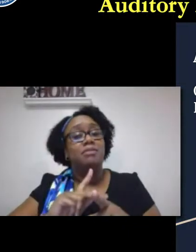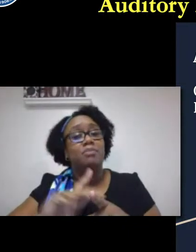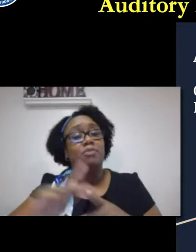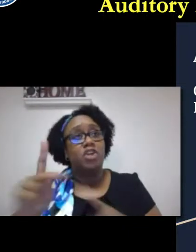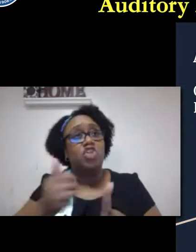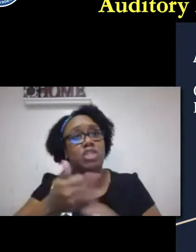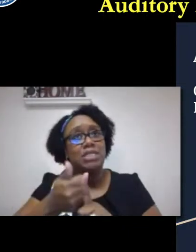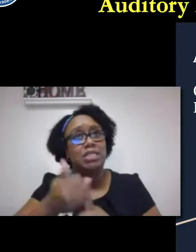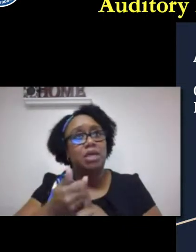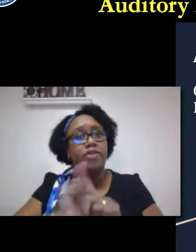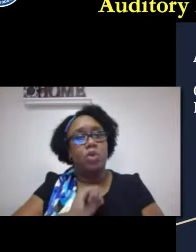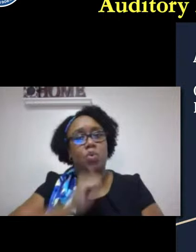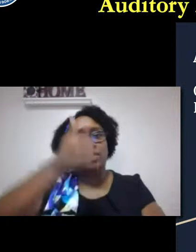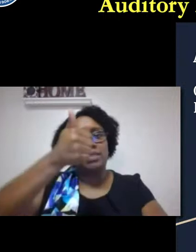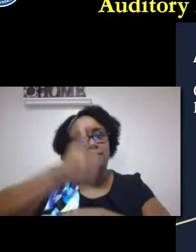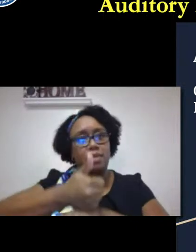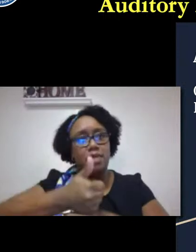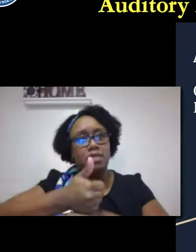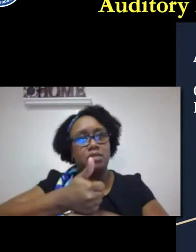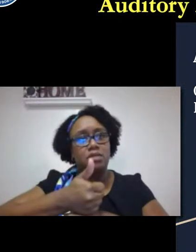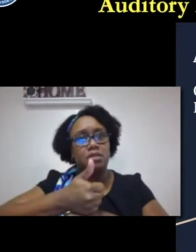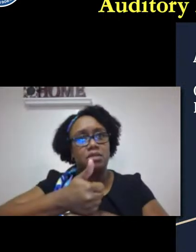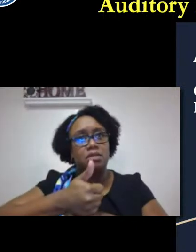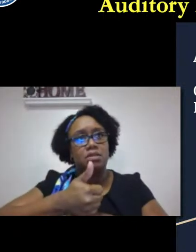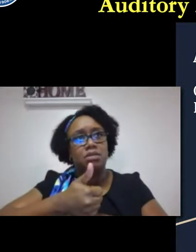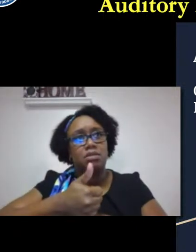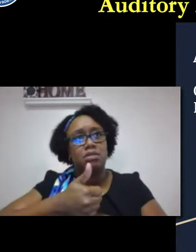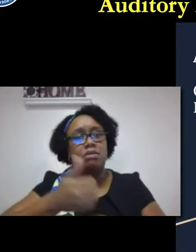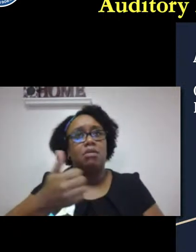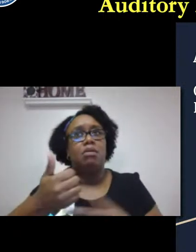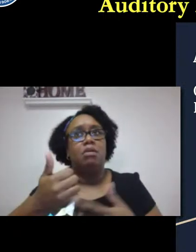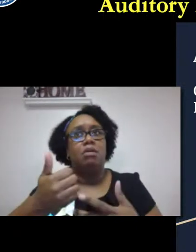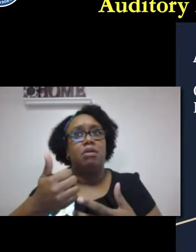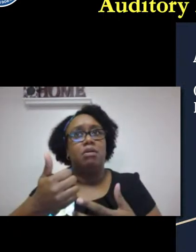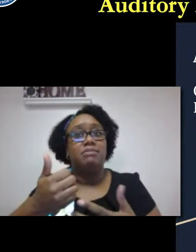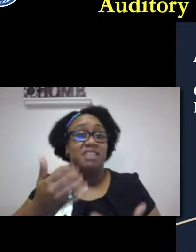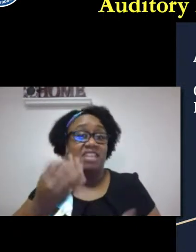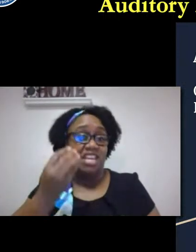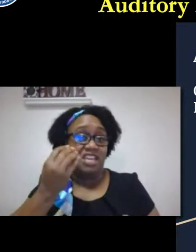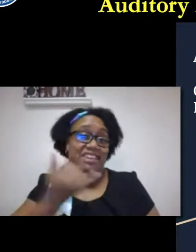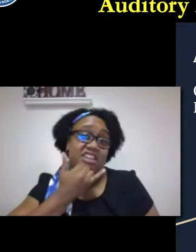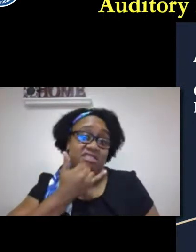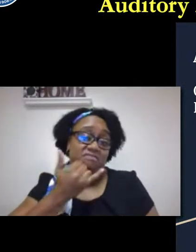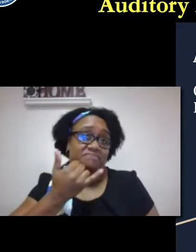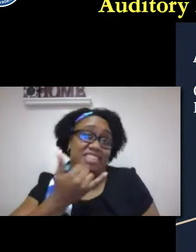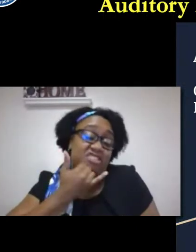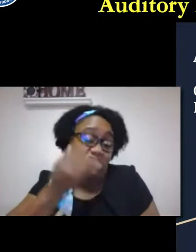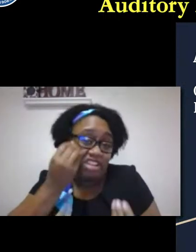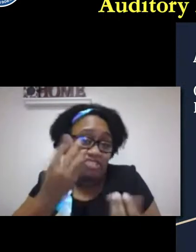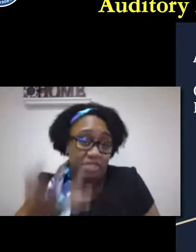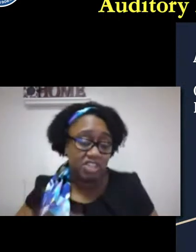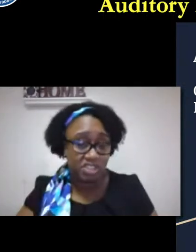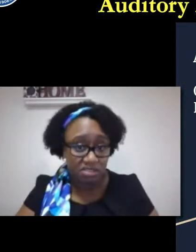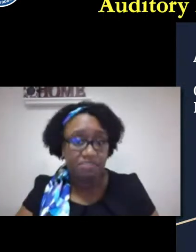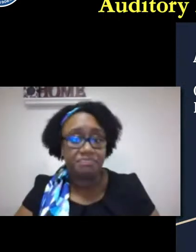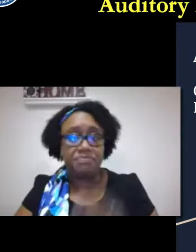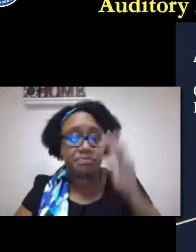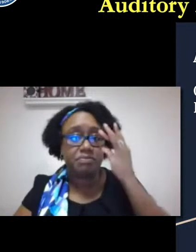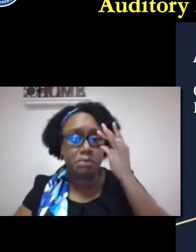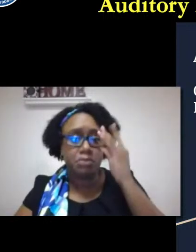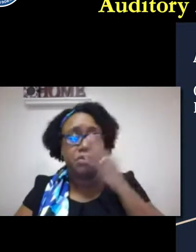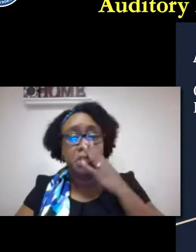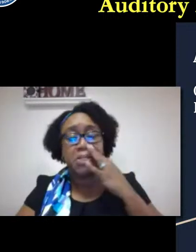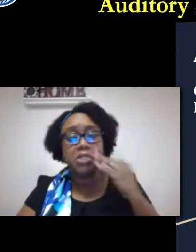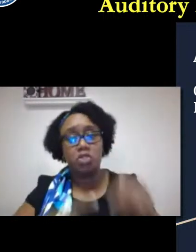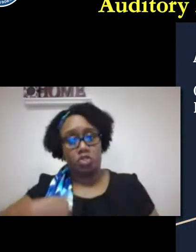it's an intentional misinformation. However, I do believe that the profession of audiology itself